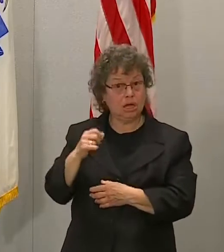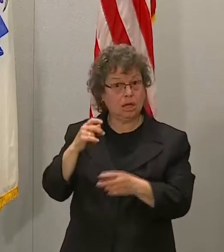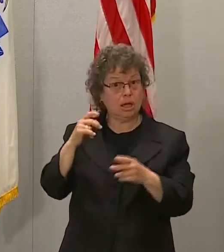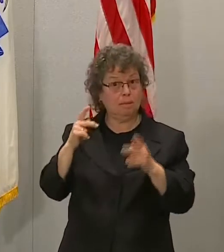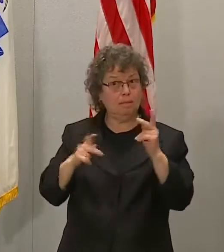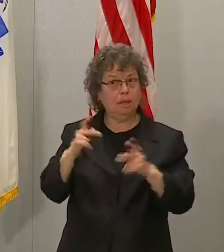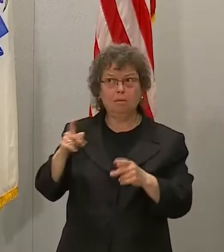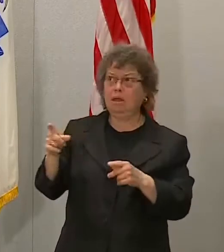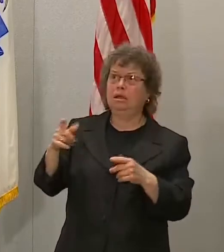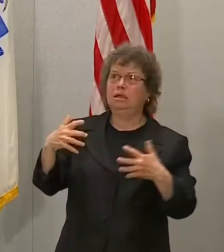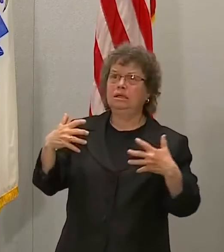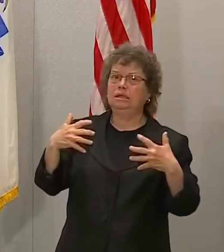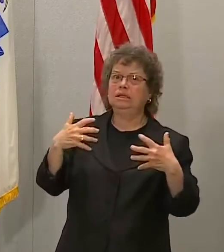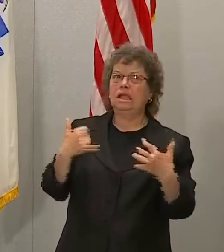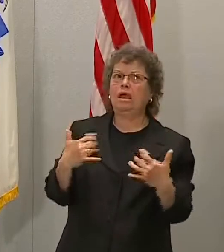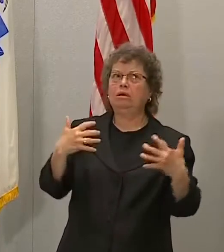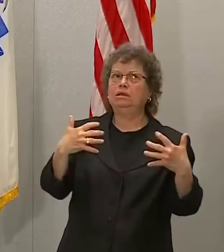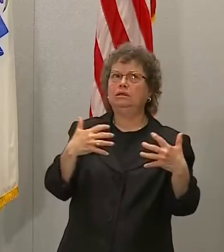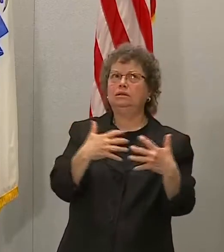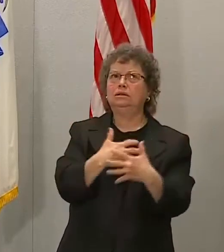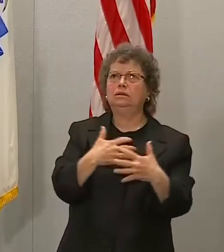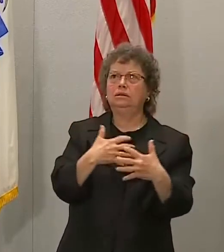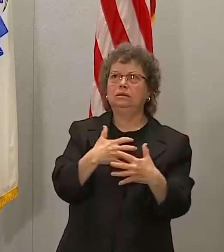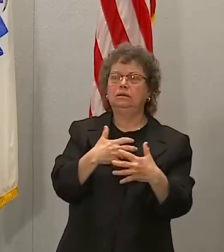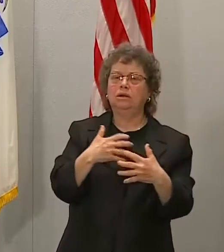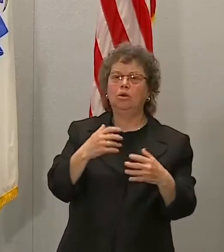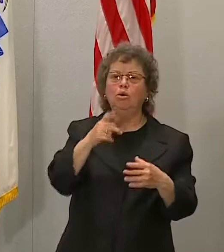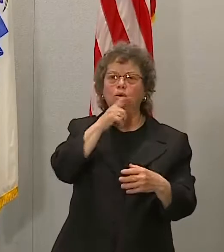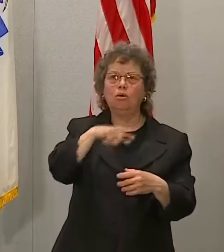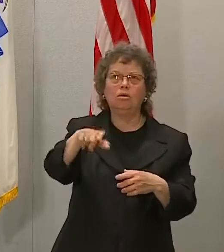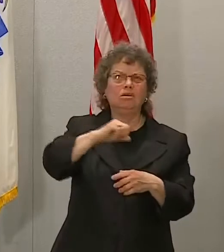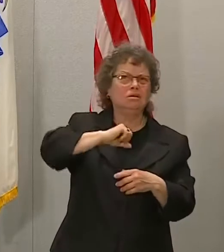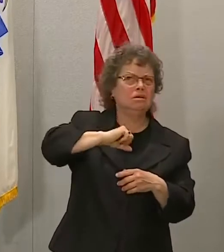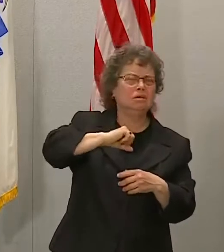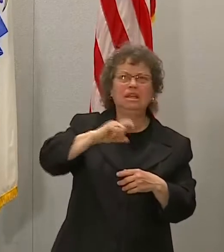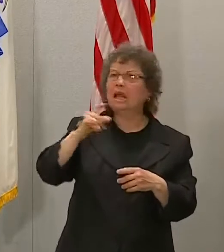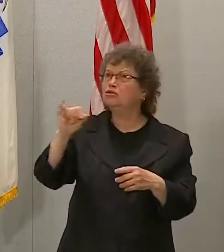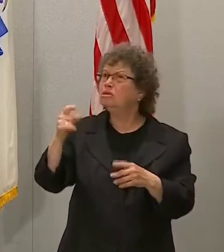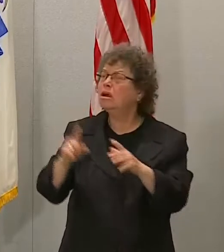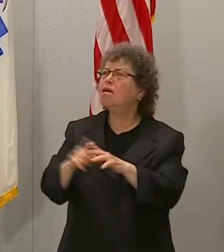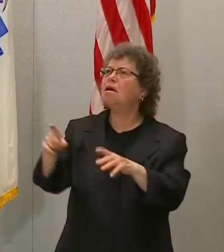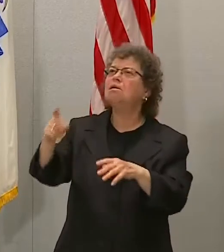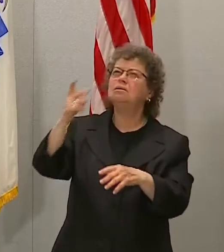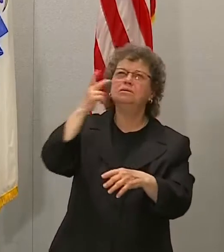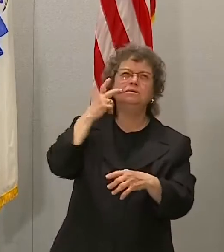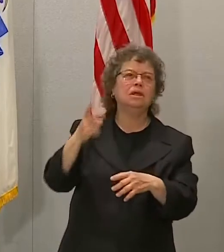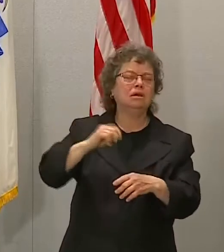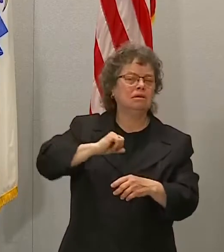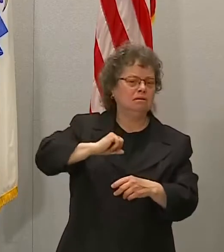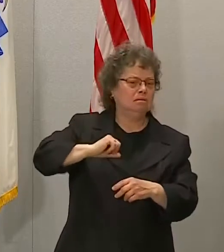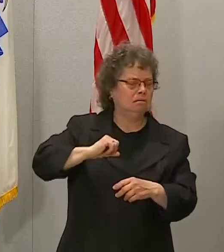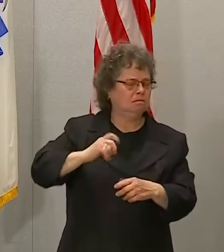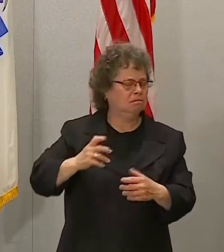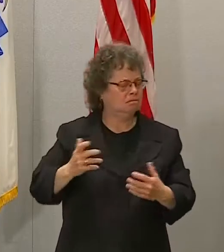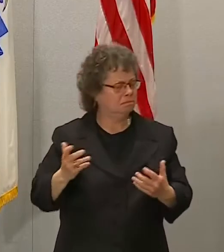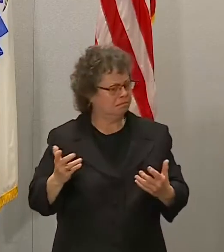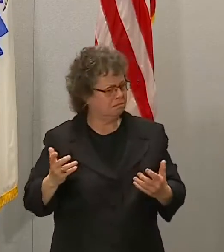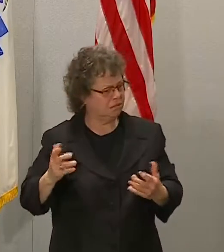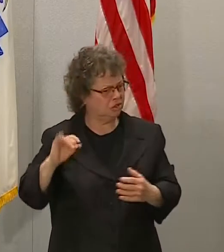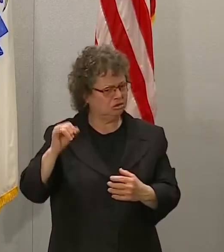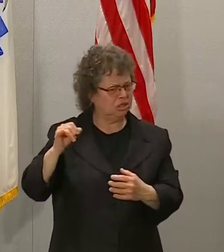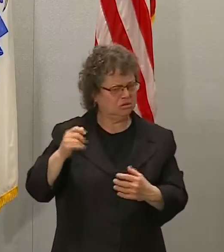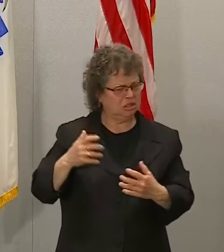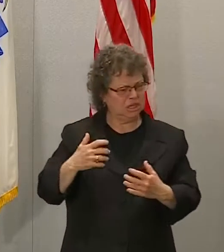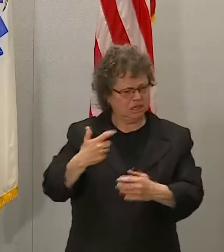people who are reluctant in the first place to come forward to get a vaccination? Are they seeing this news and going, hey, maybe this is